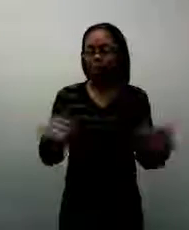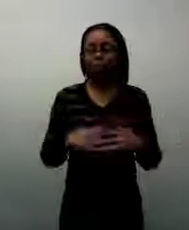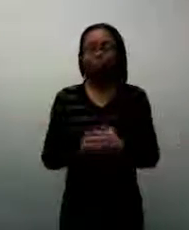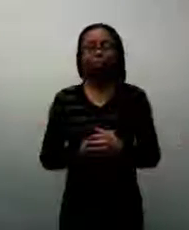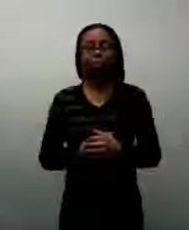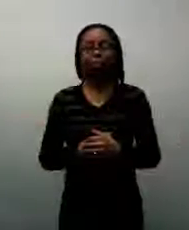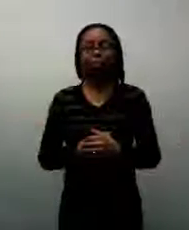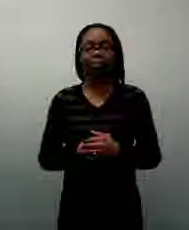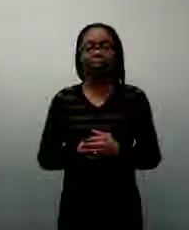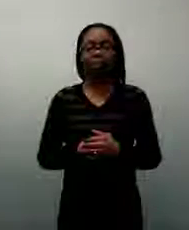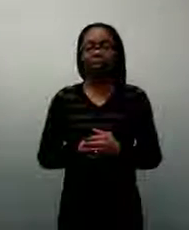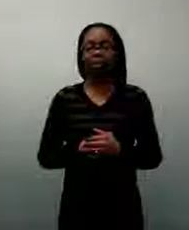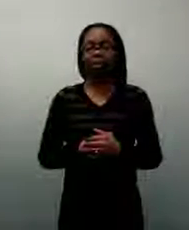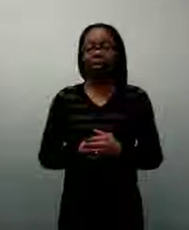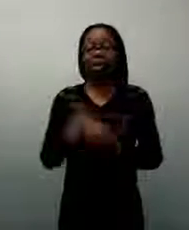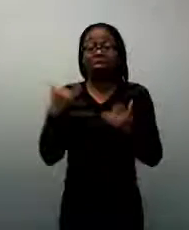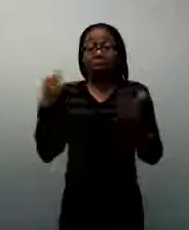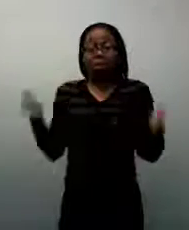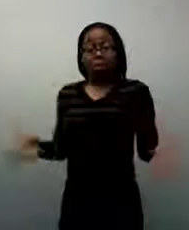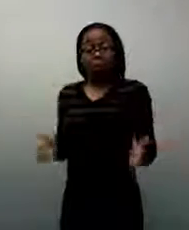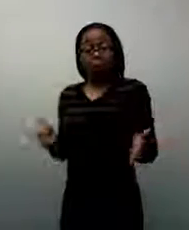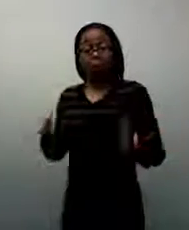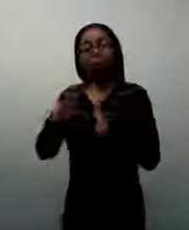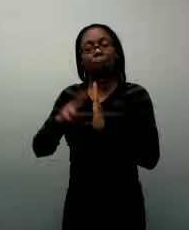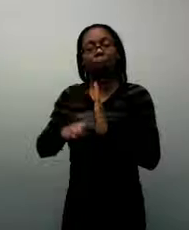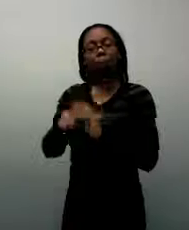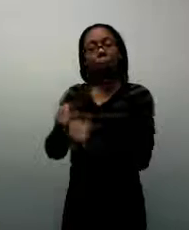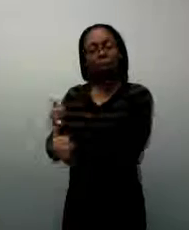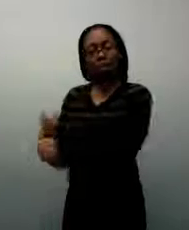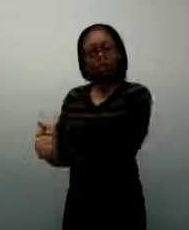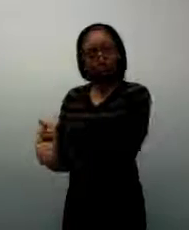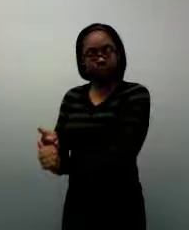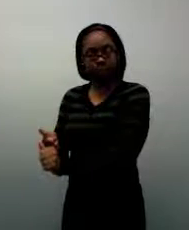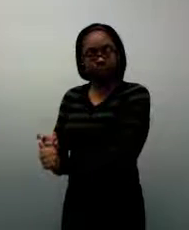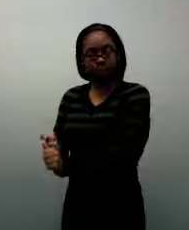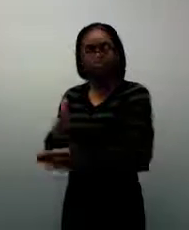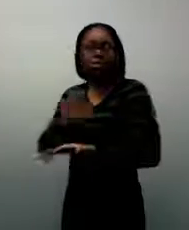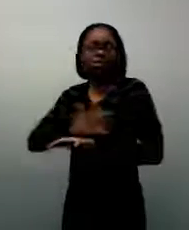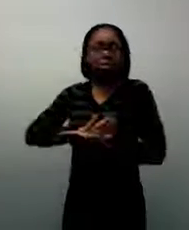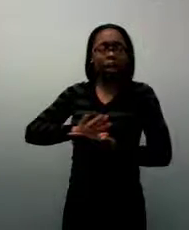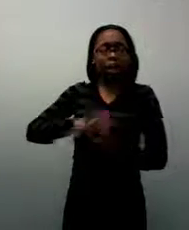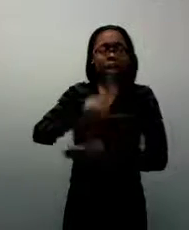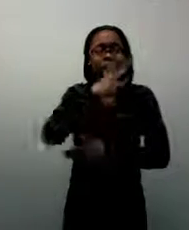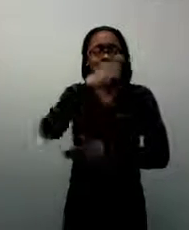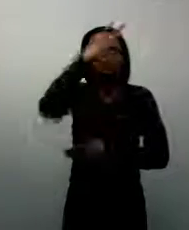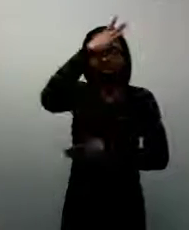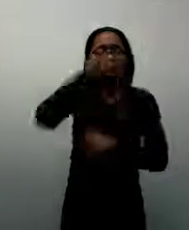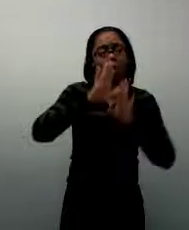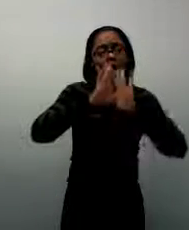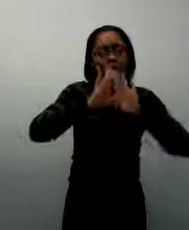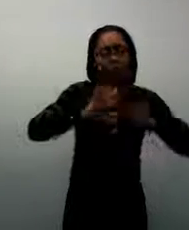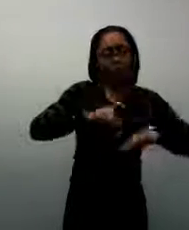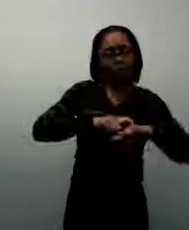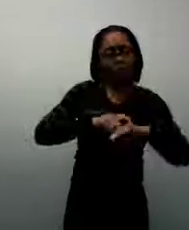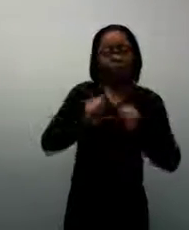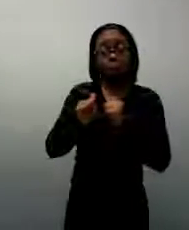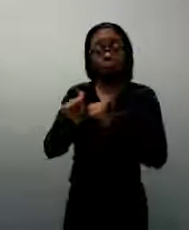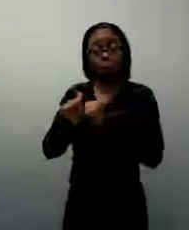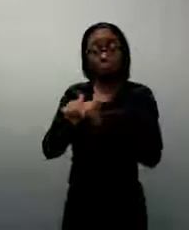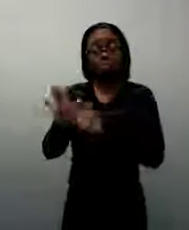Encourage them to spend time reading alone. It's always nice for a mother and father to have some quiet time in their home with their children and to